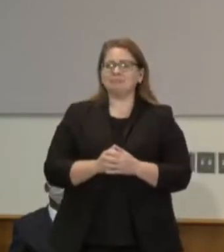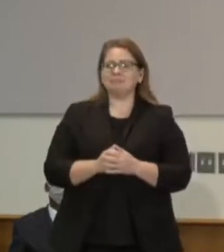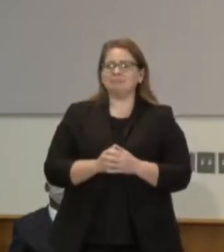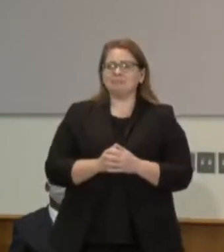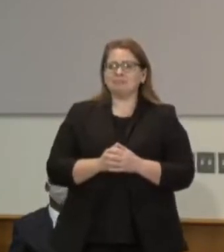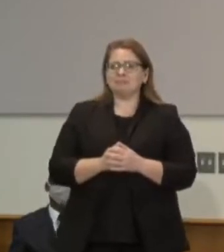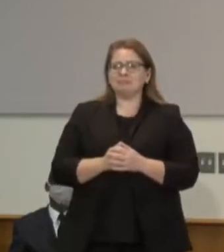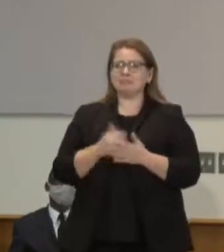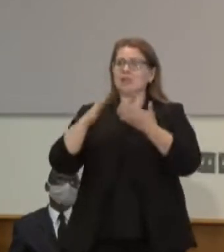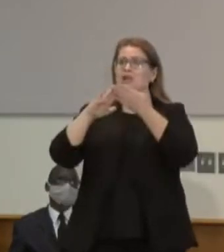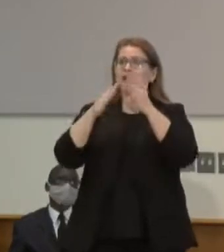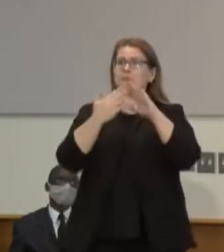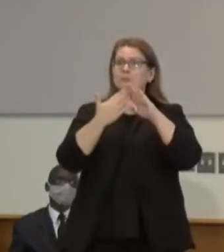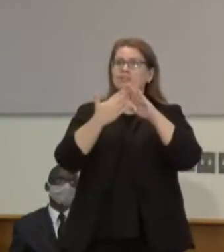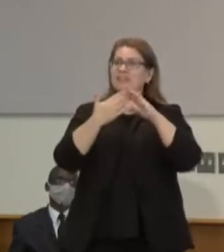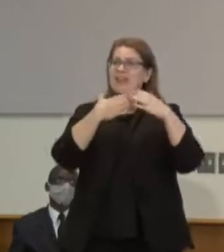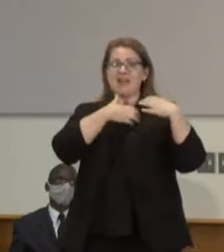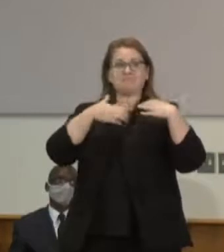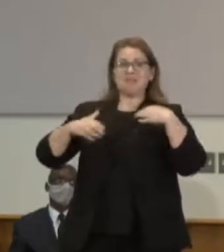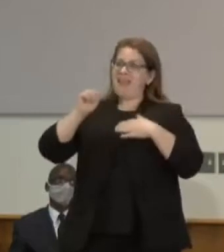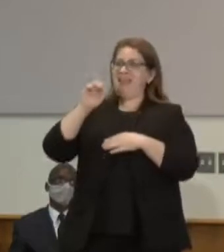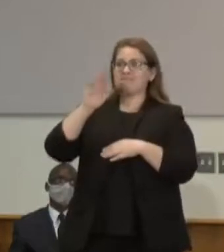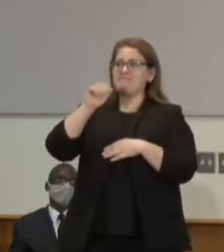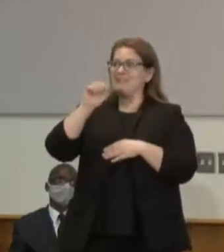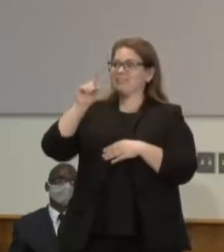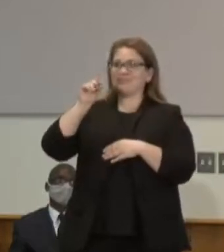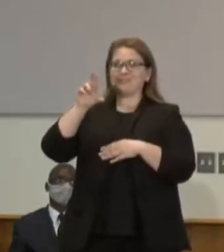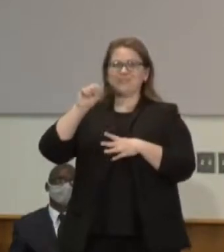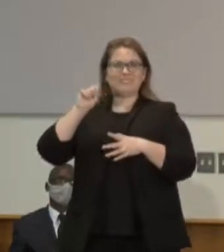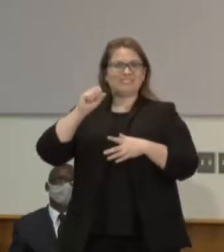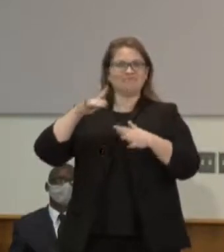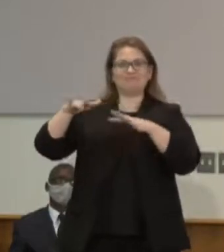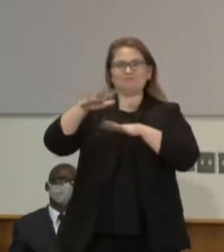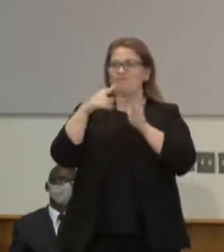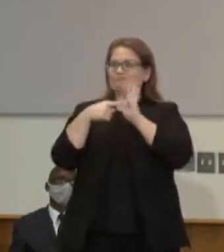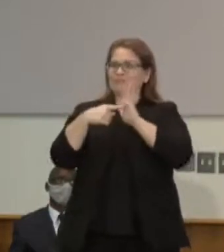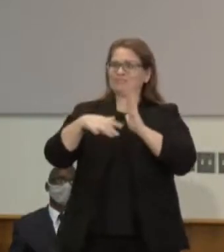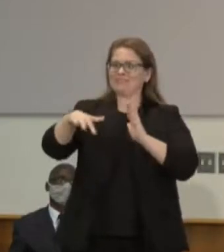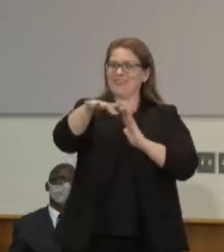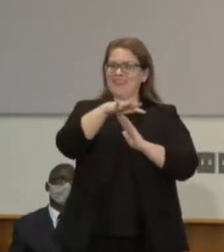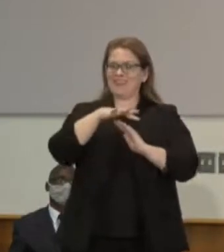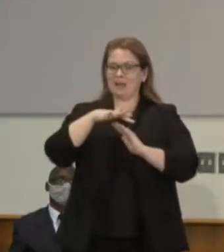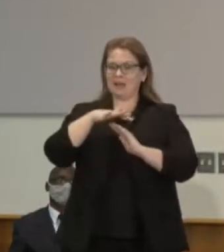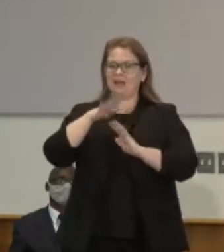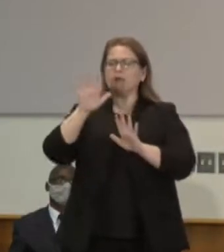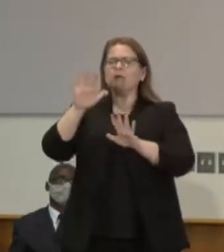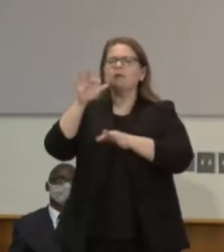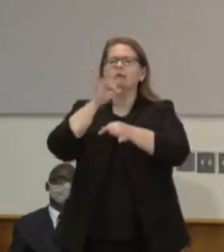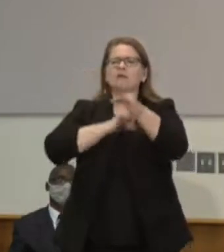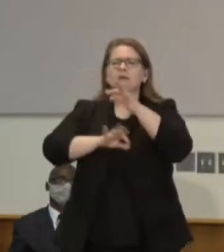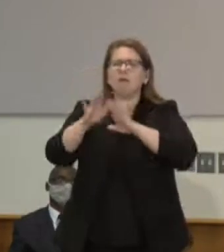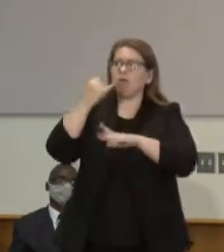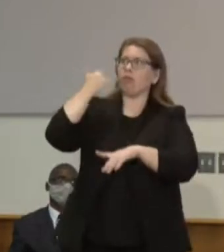partnered with the police. Instead of the police showing up, taking them down to detention